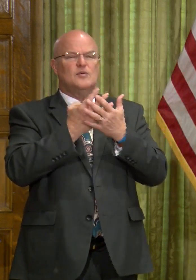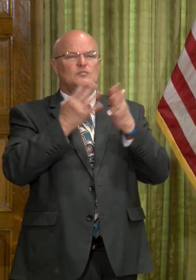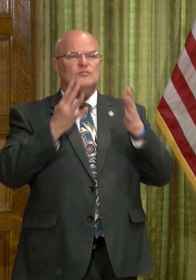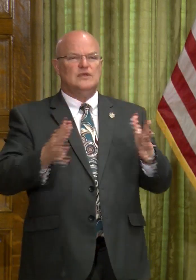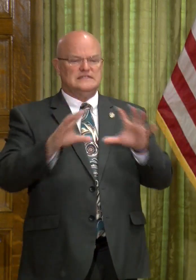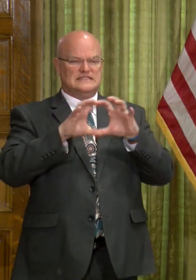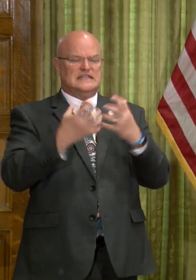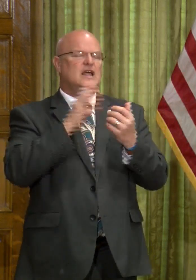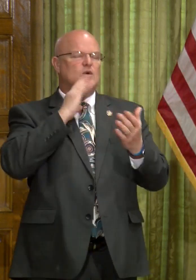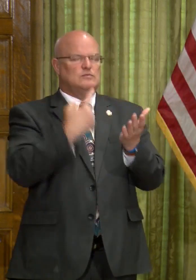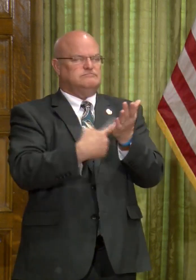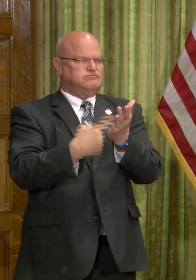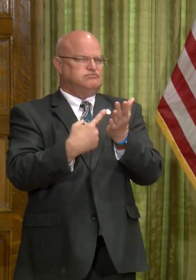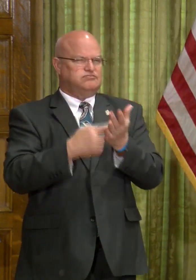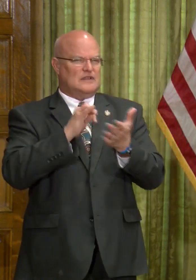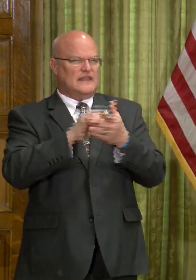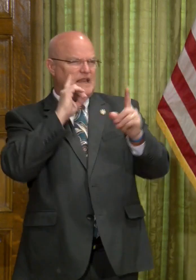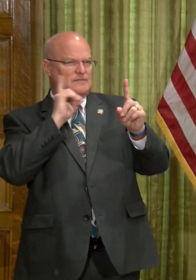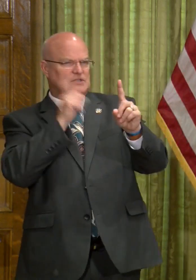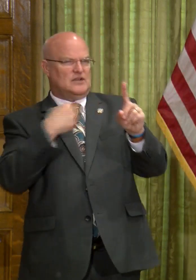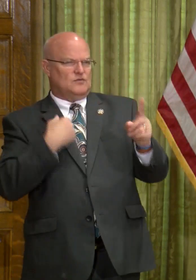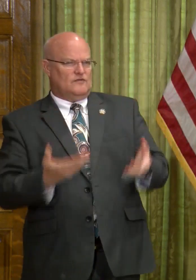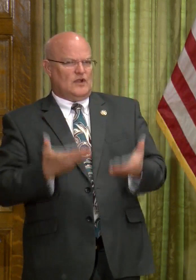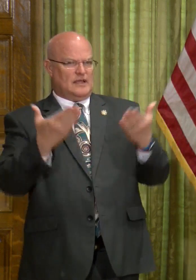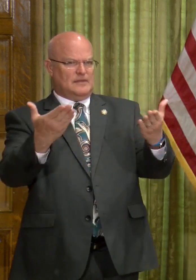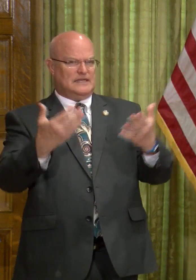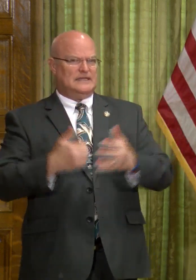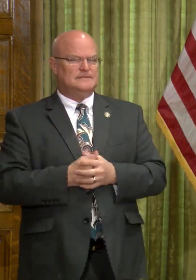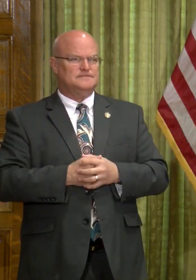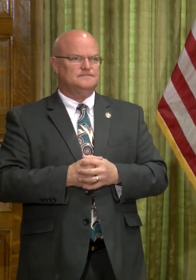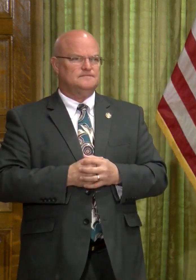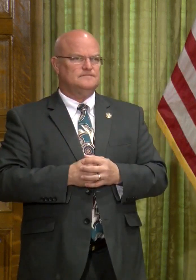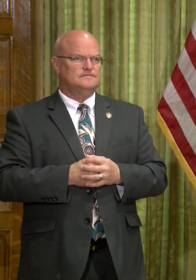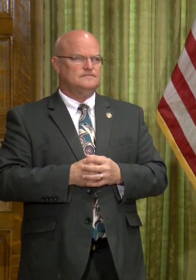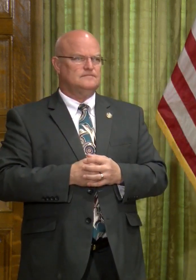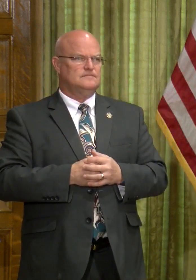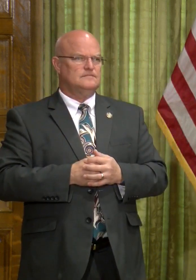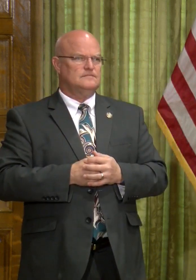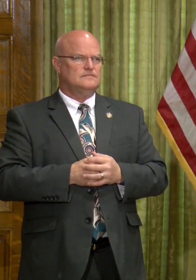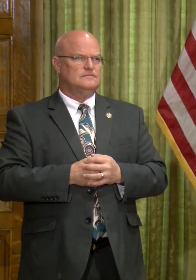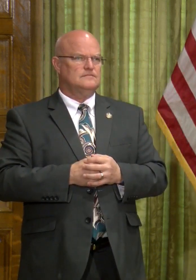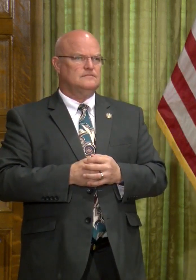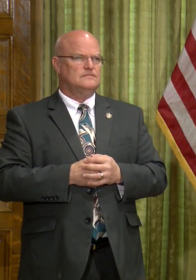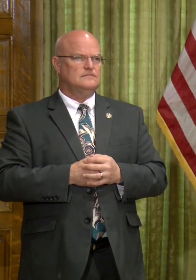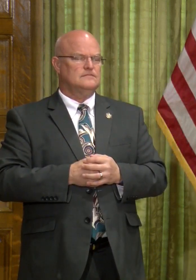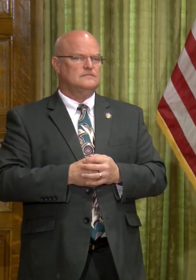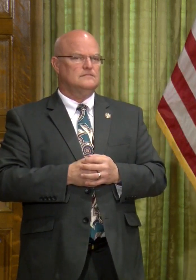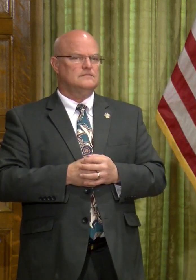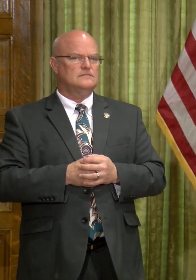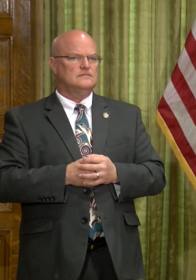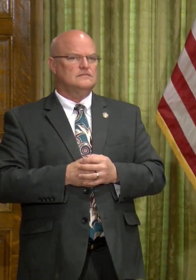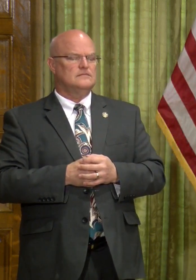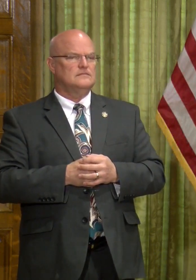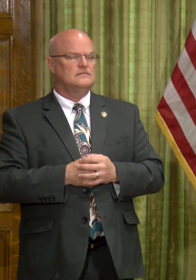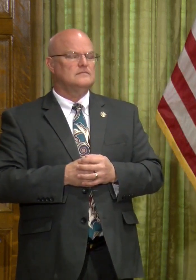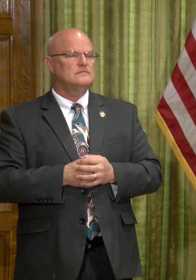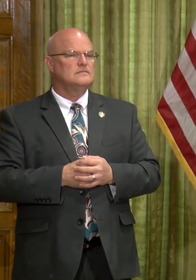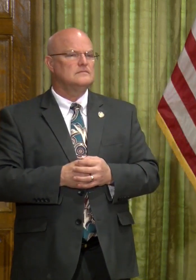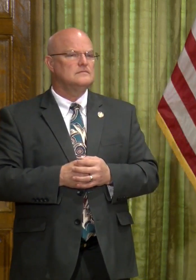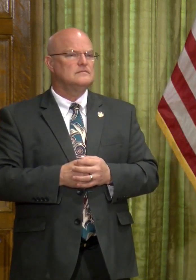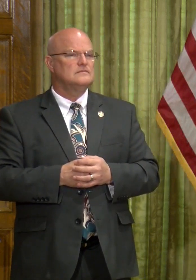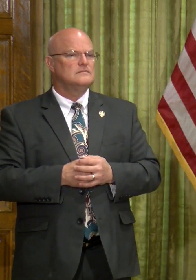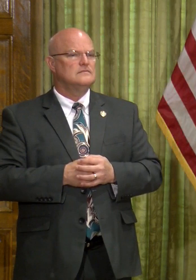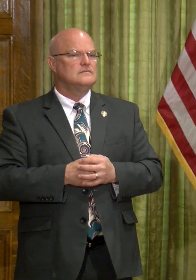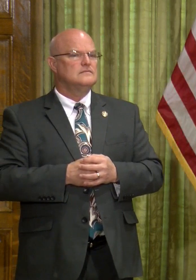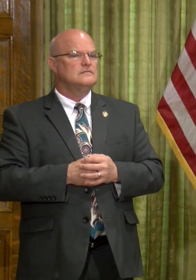accomplish that, uh, objective that we've recommended. I have a question about- So you're asking them to come back? Yes.